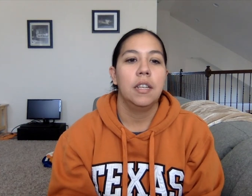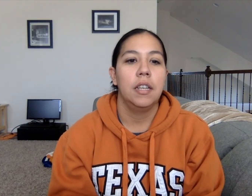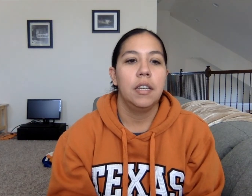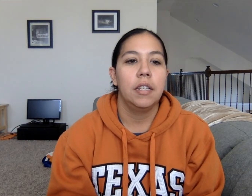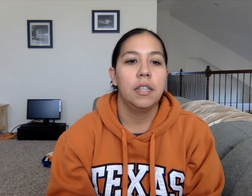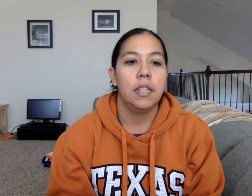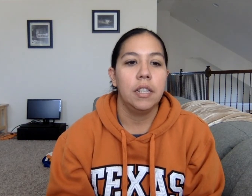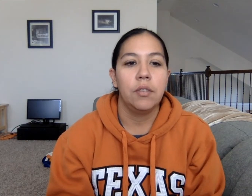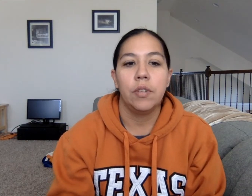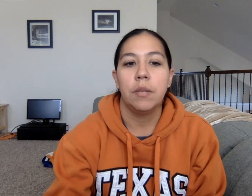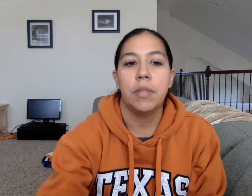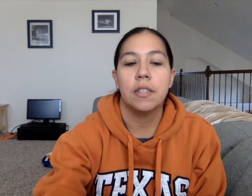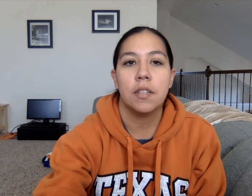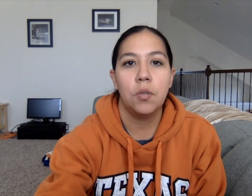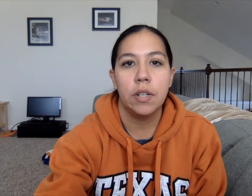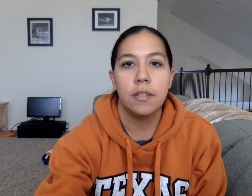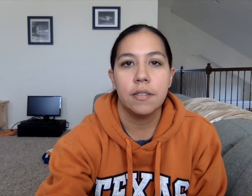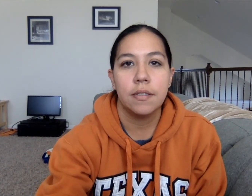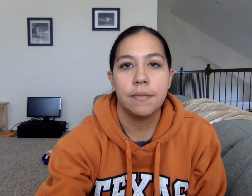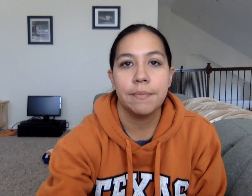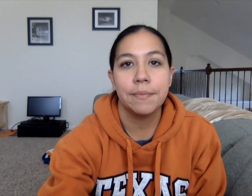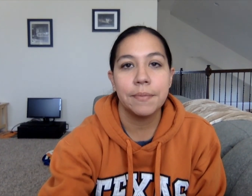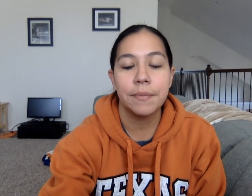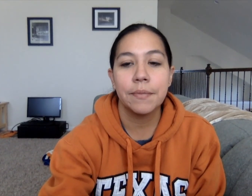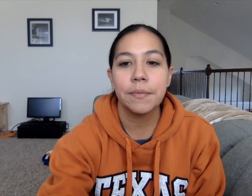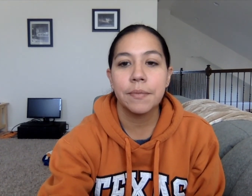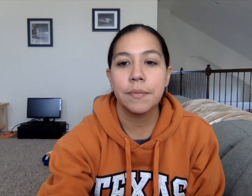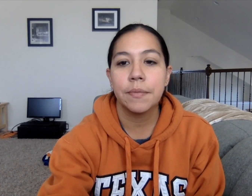then say something, say something, something like you love me.